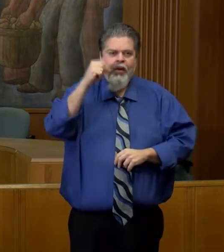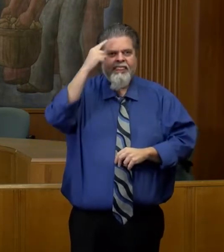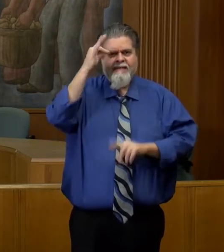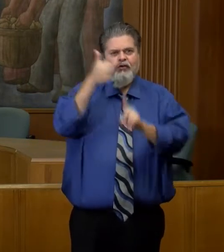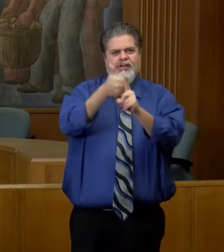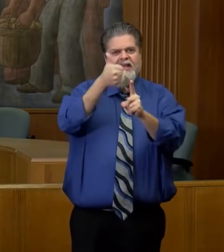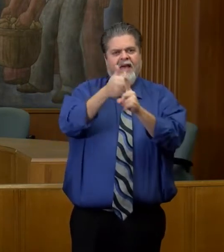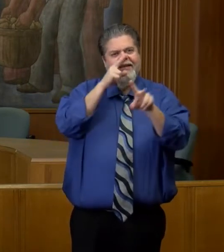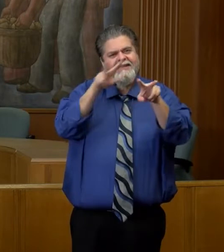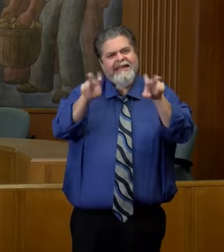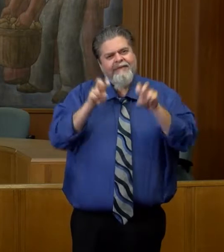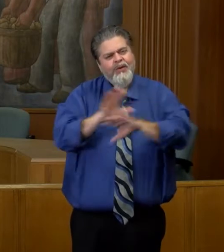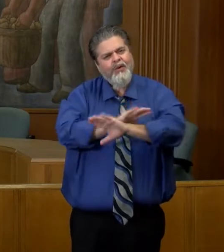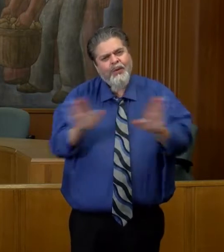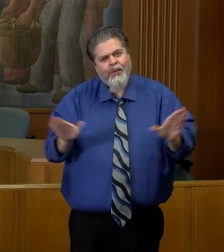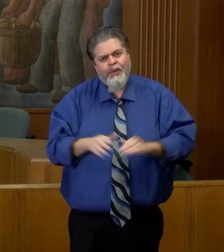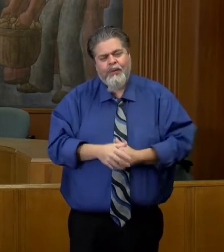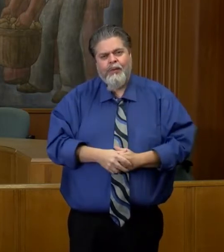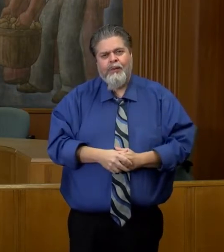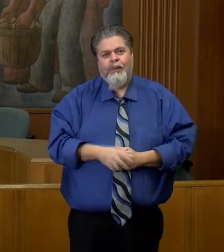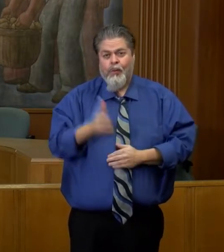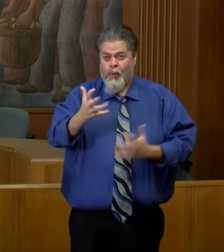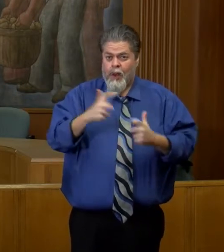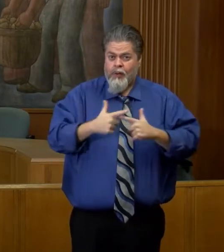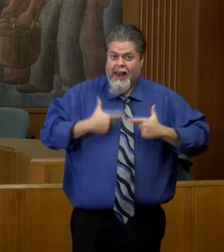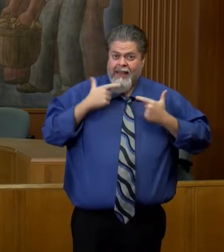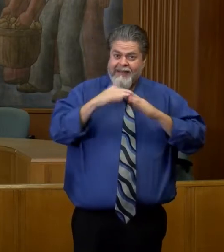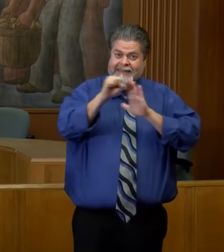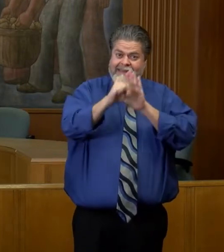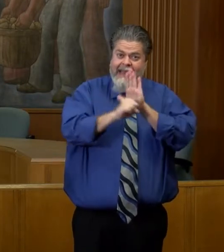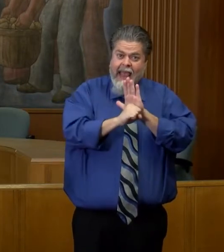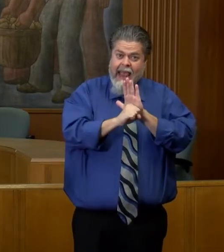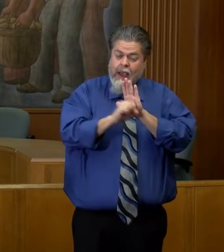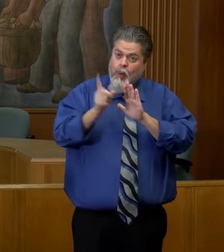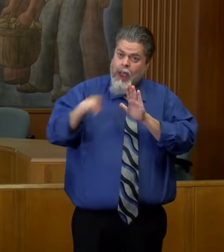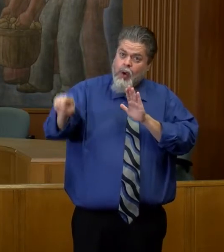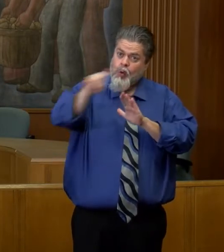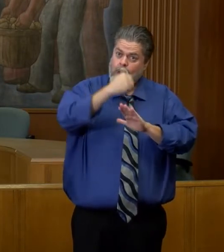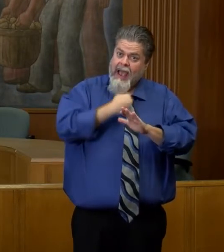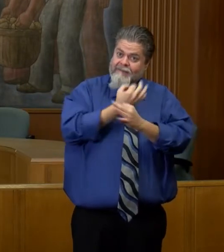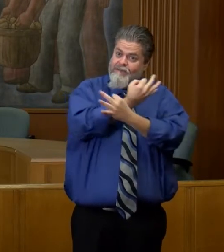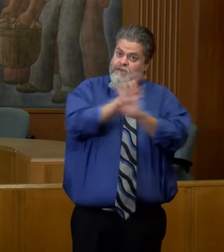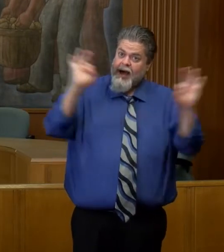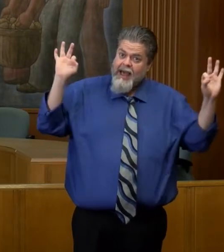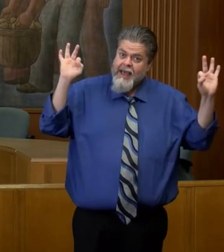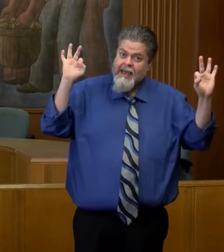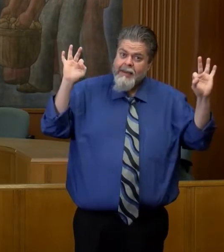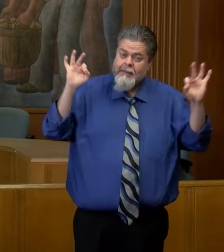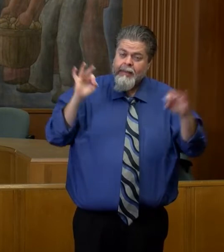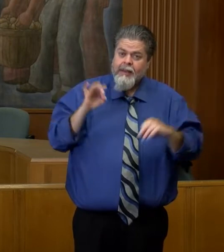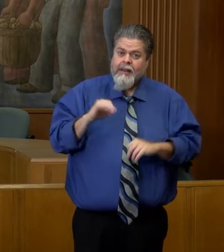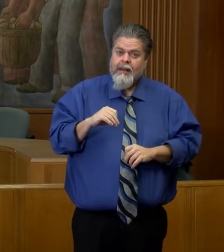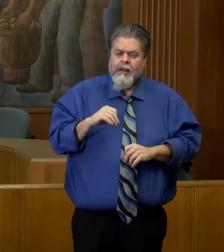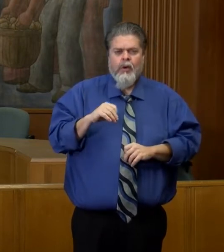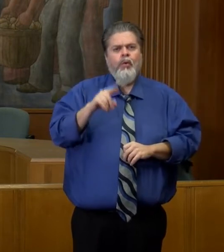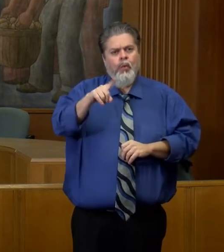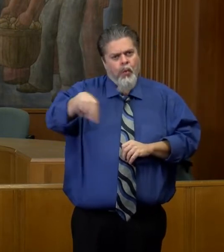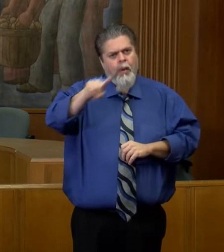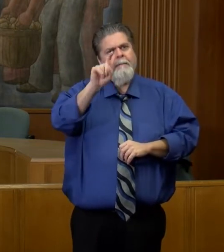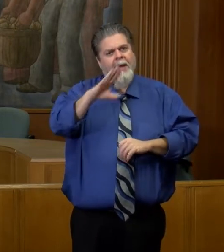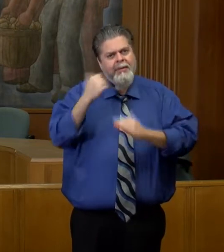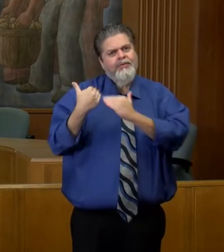So if you want to live in a state that gives you freedoms, that comes with an